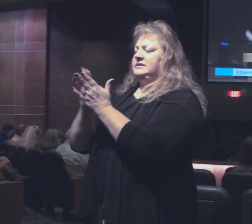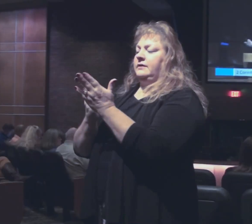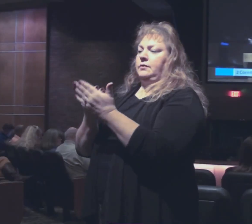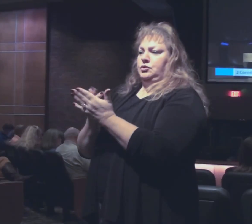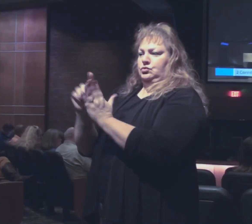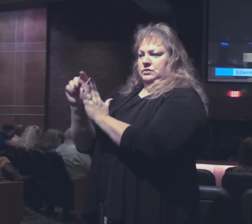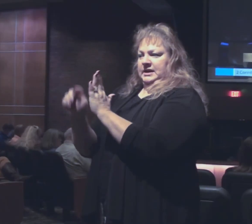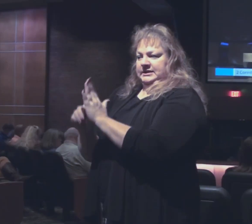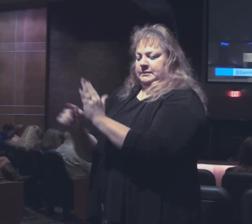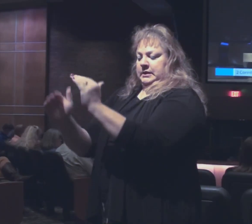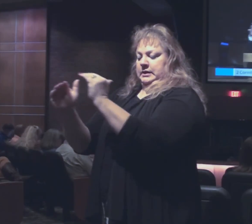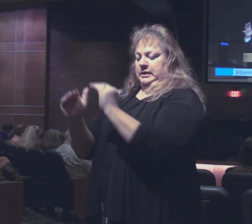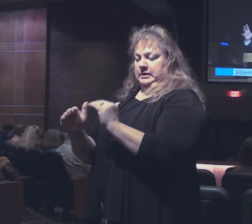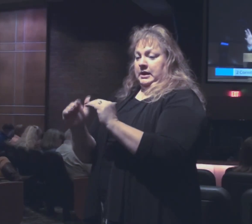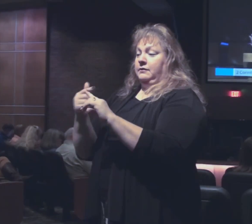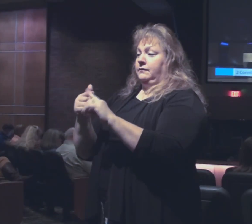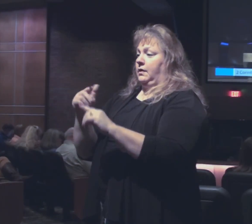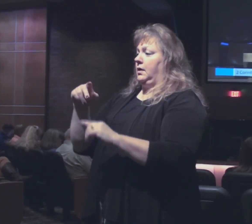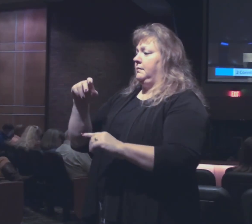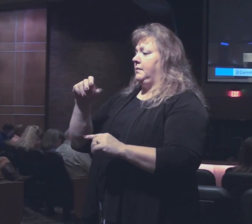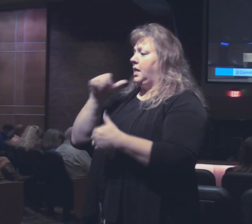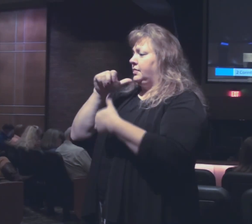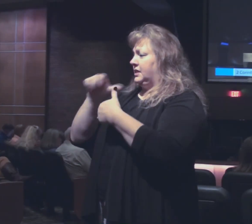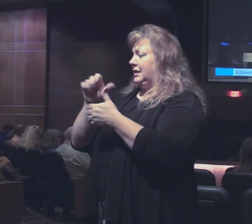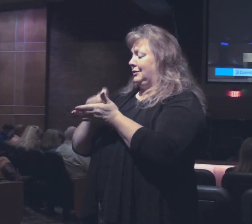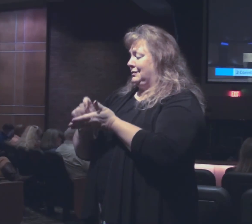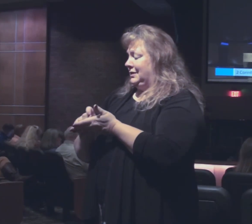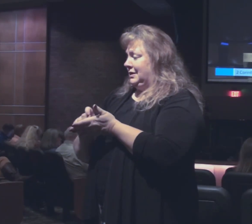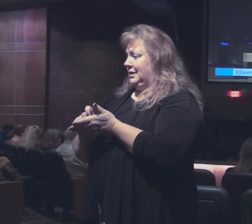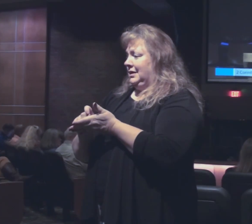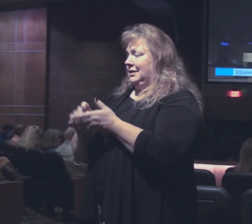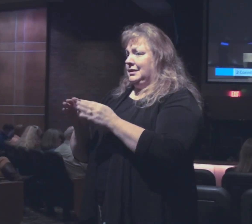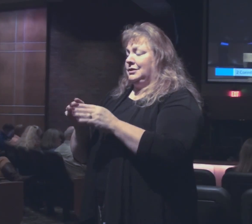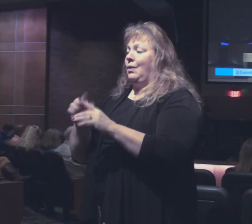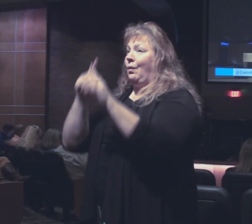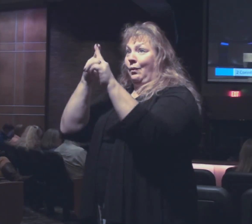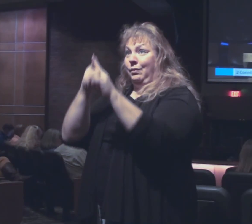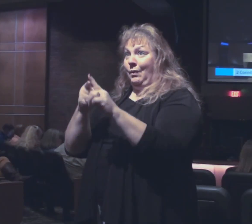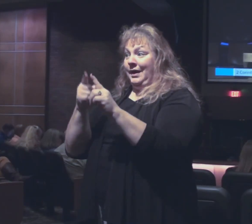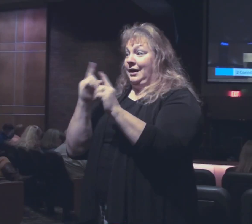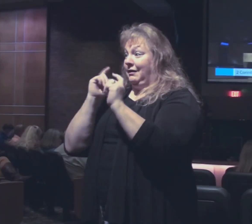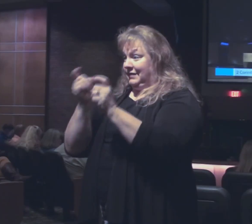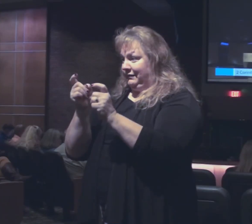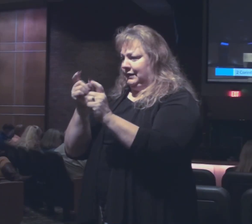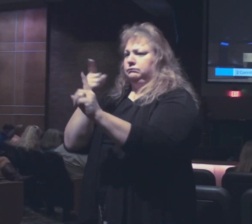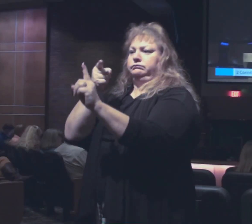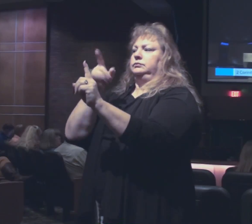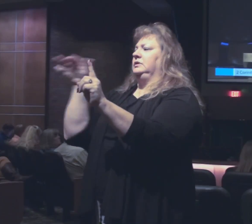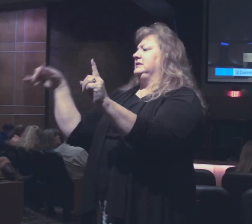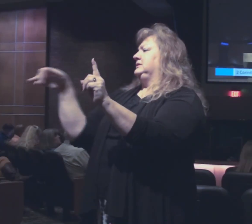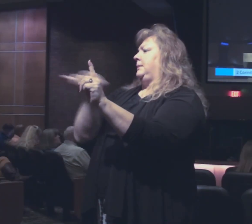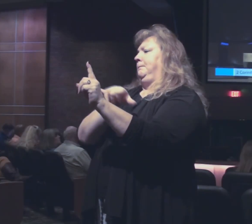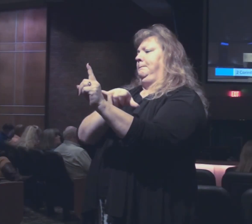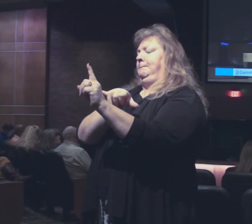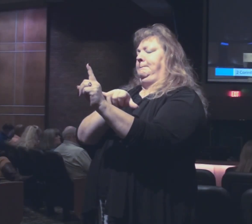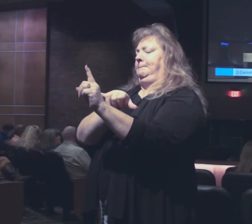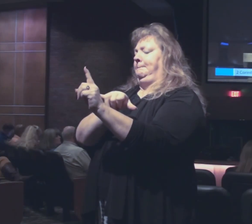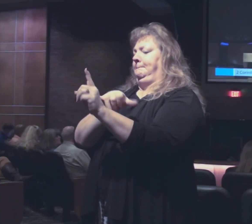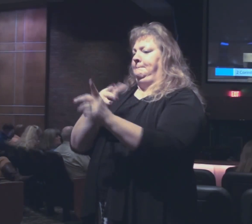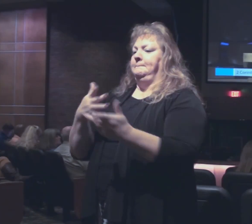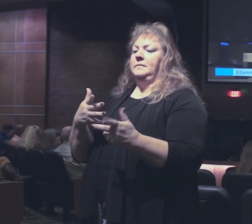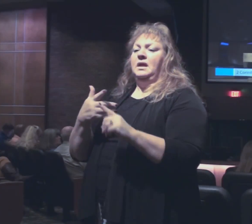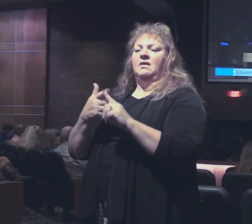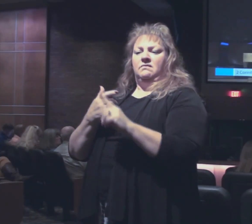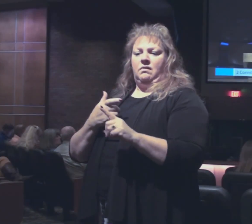Then from the Epistles to show that the overarching principles will remain the same. And we'll read